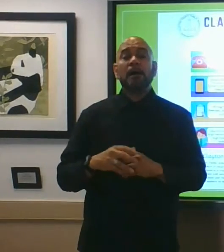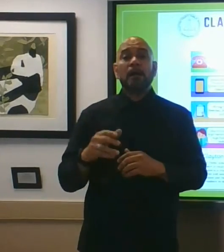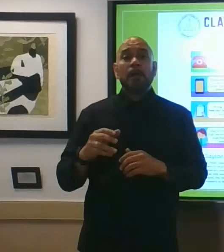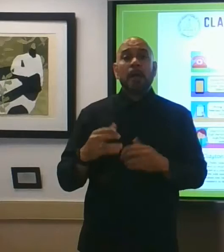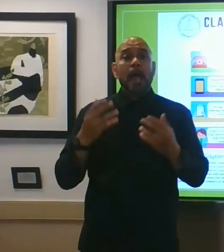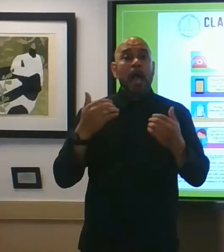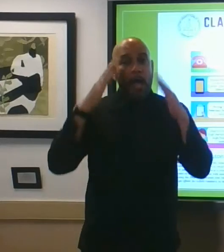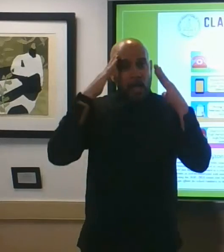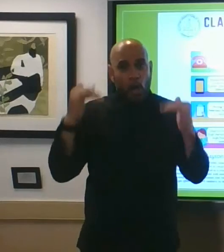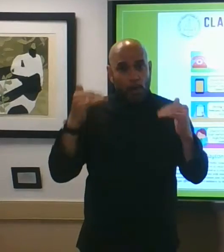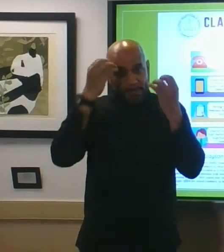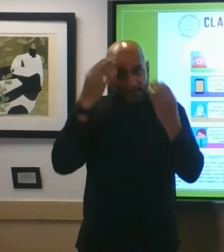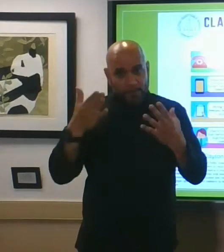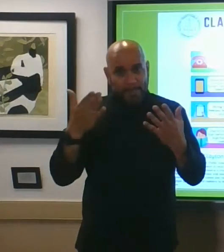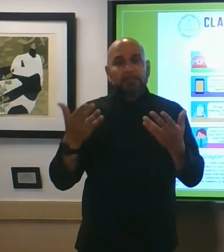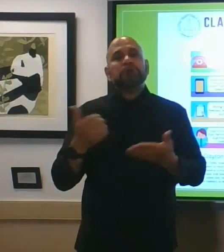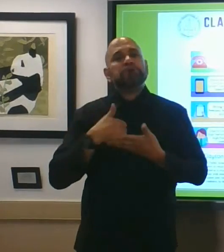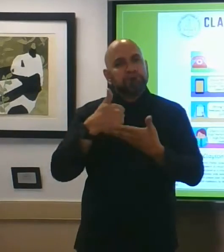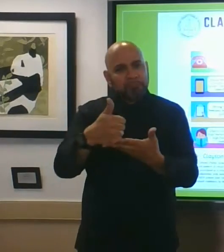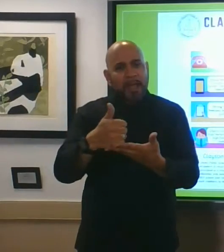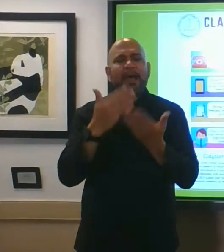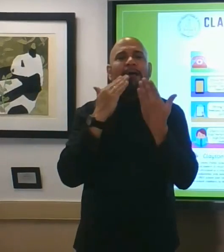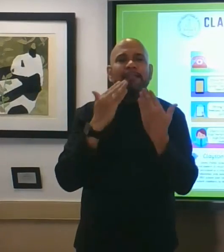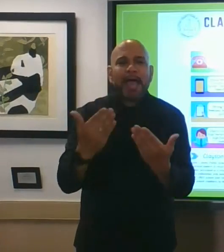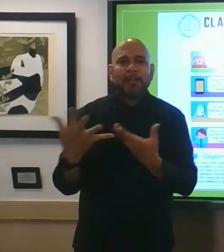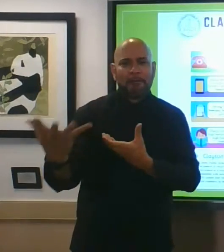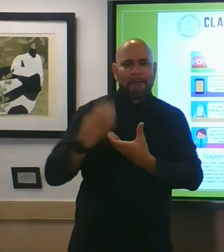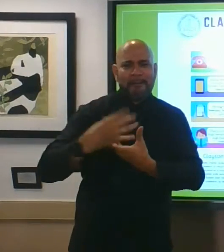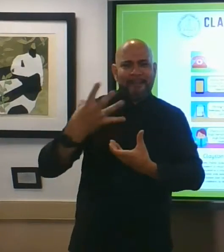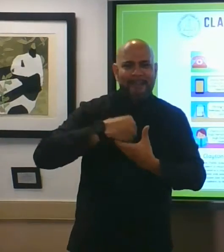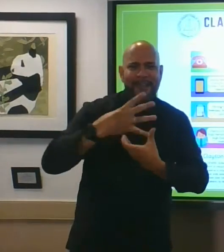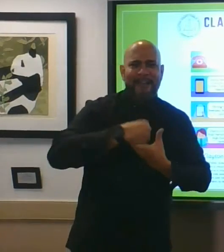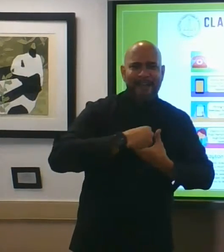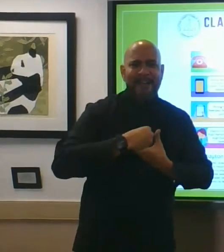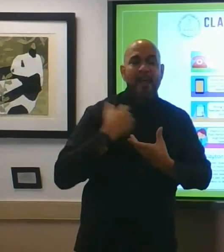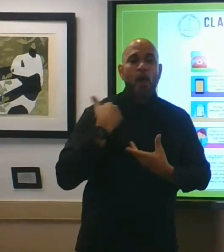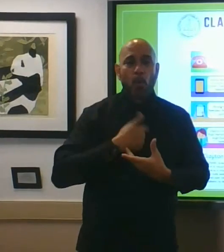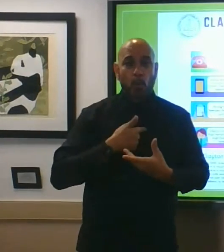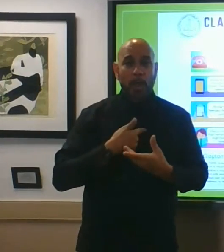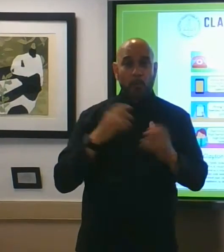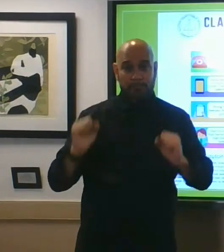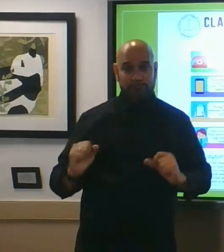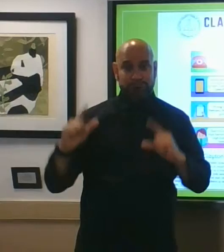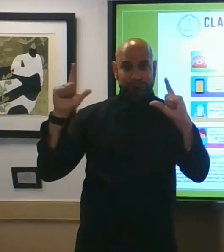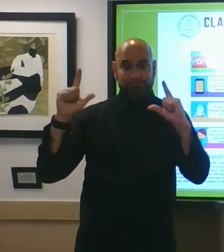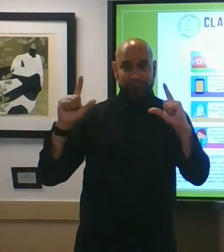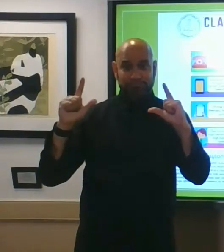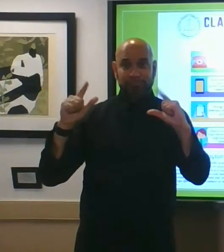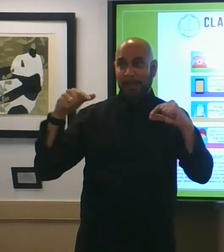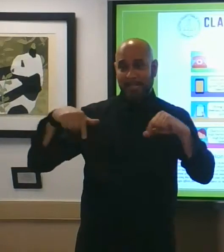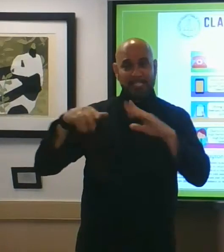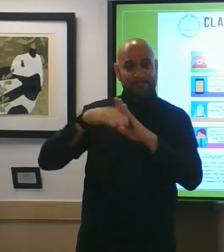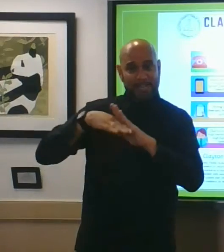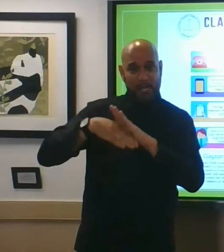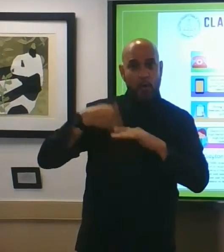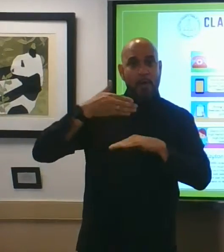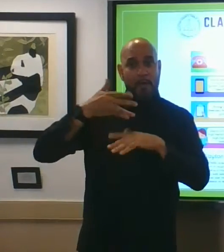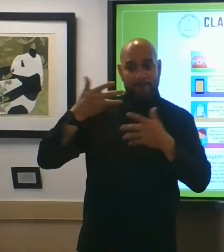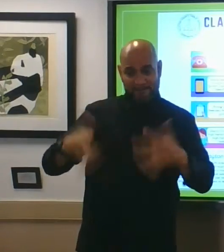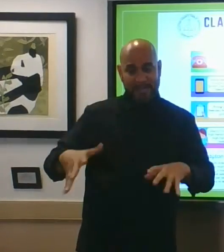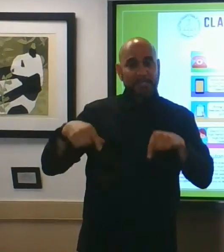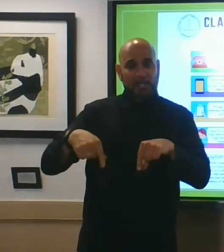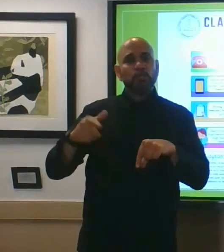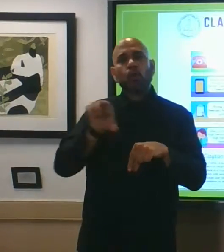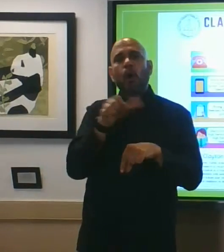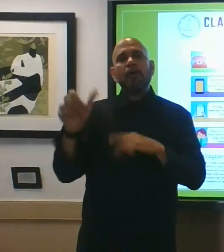this information has been helpful to you thank you for your participation we will post this video after this session concludes so